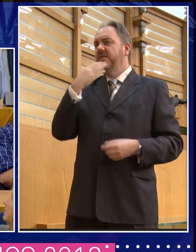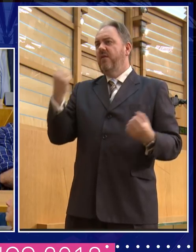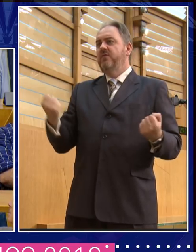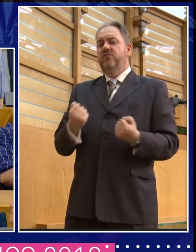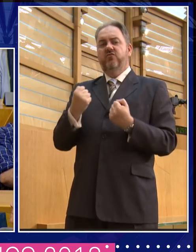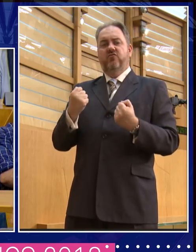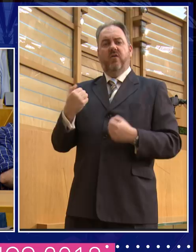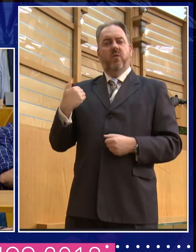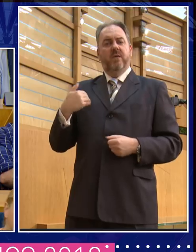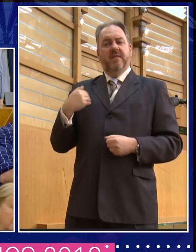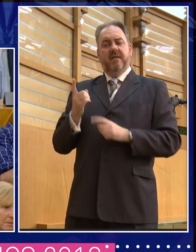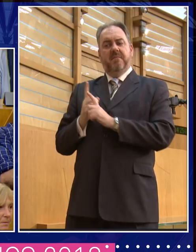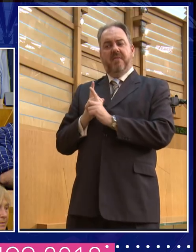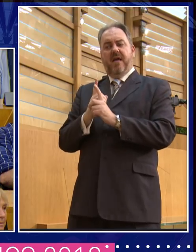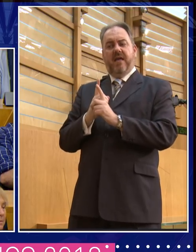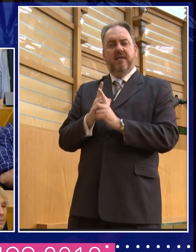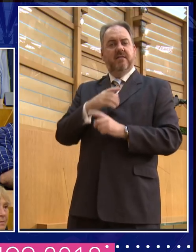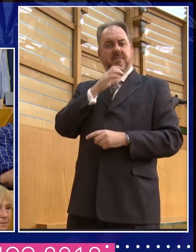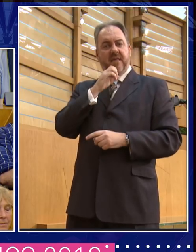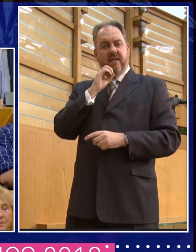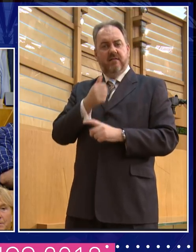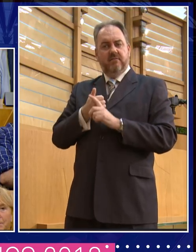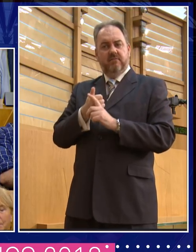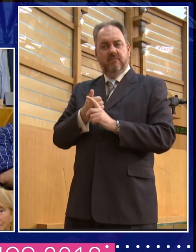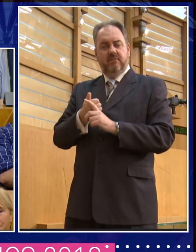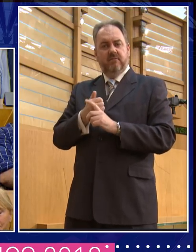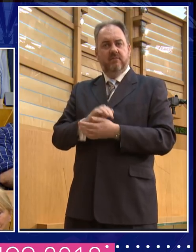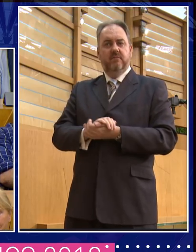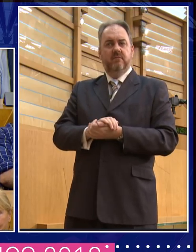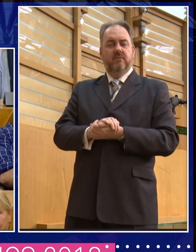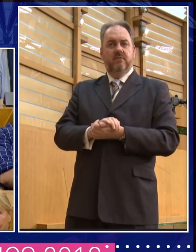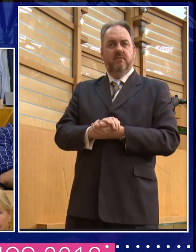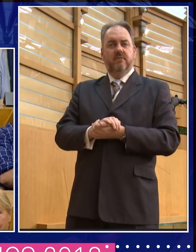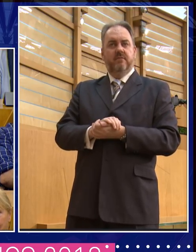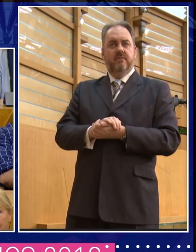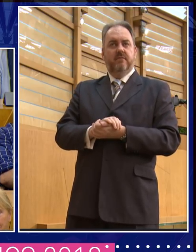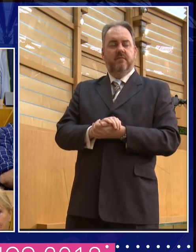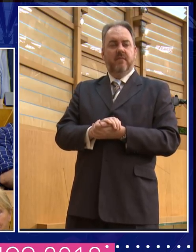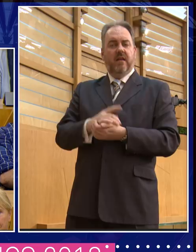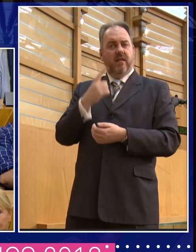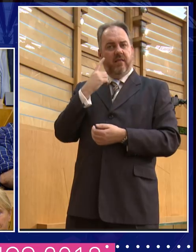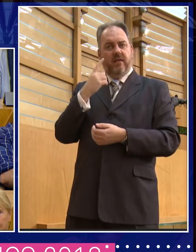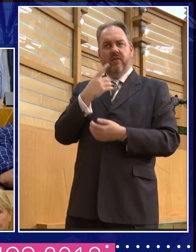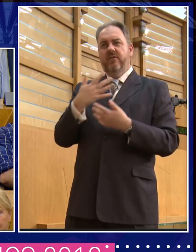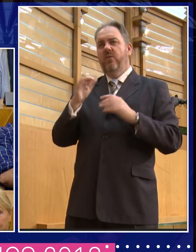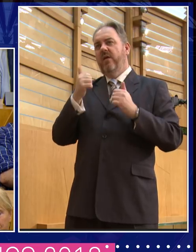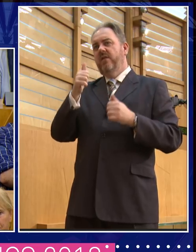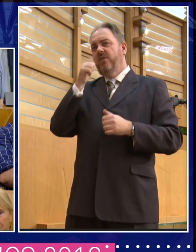that were behind the men that were strong. And I'm thinking of John Noxon, probably his mother was there. I'm thinking of all these statues of men. And I'm thinking of